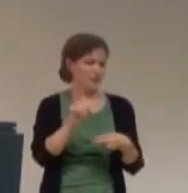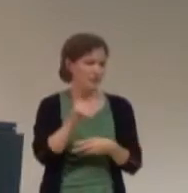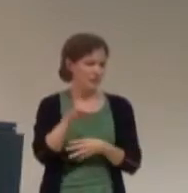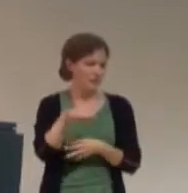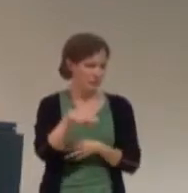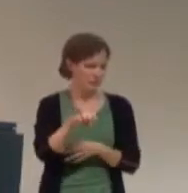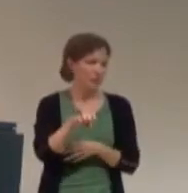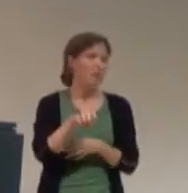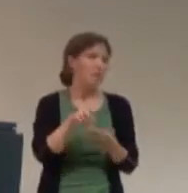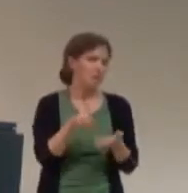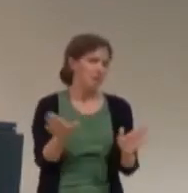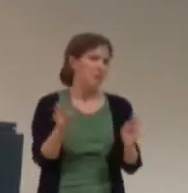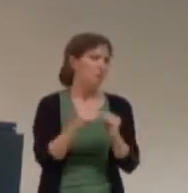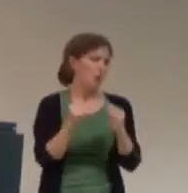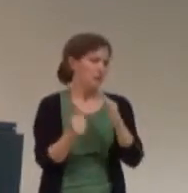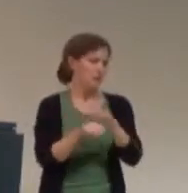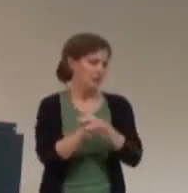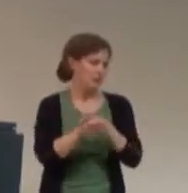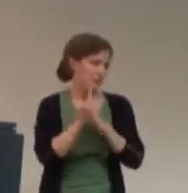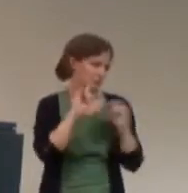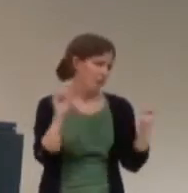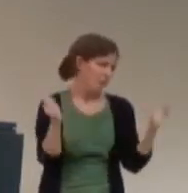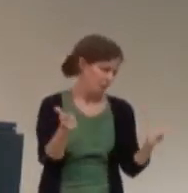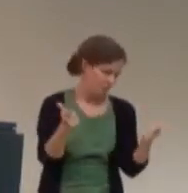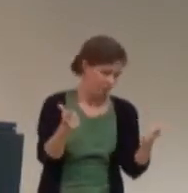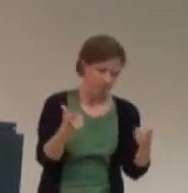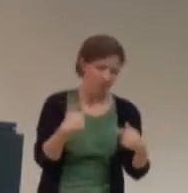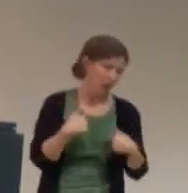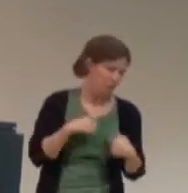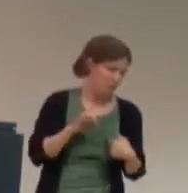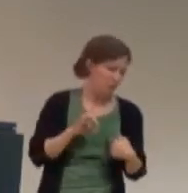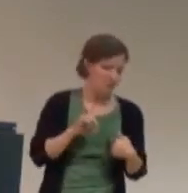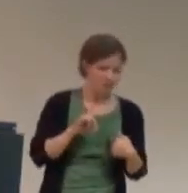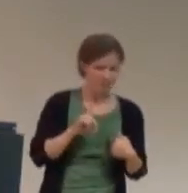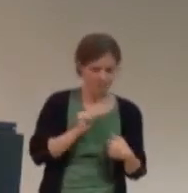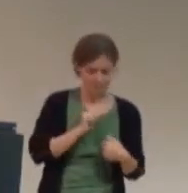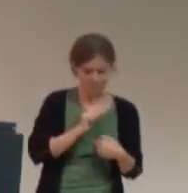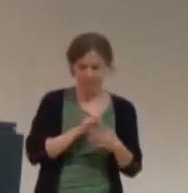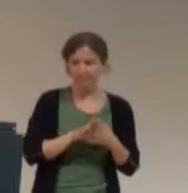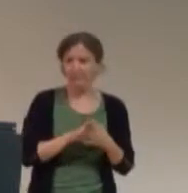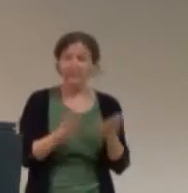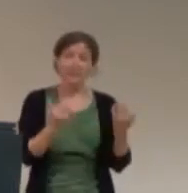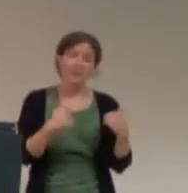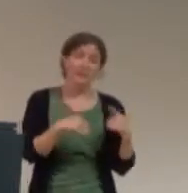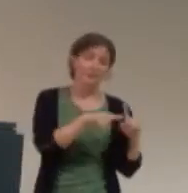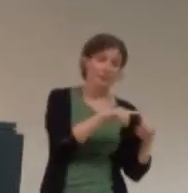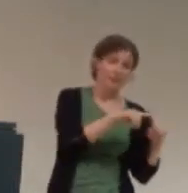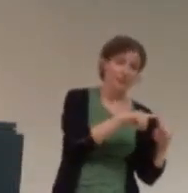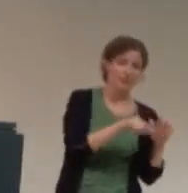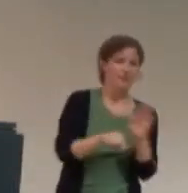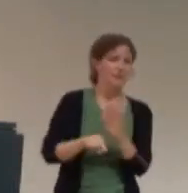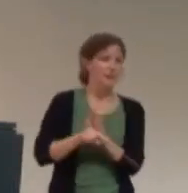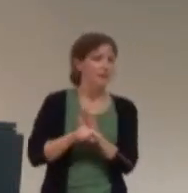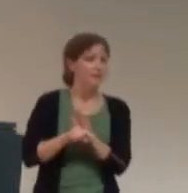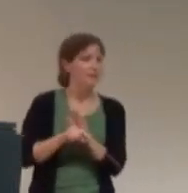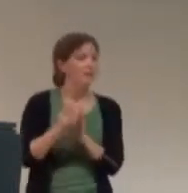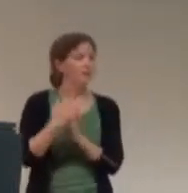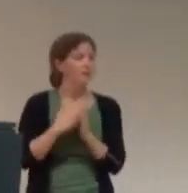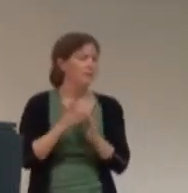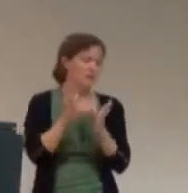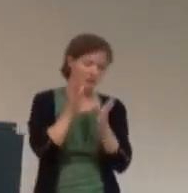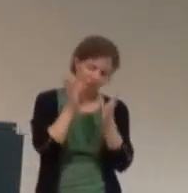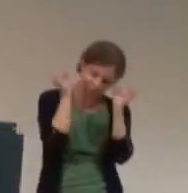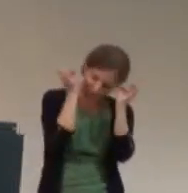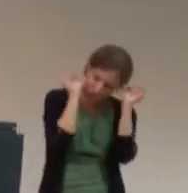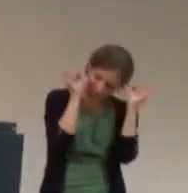to make them more accessible to everyone. And, um, so of course the disadvantages is the vile comments. And,